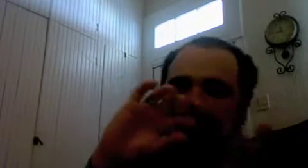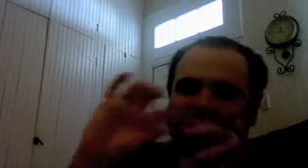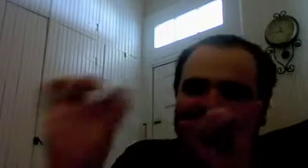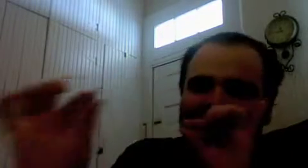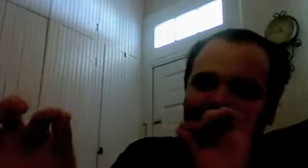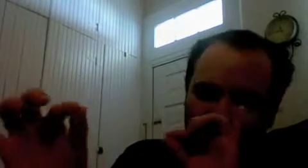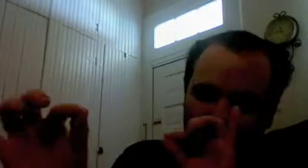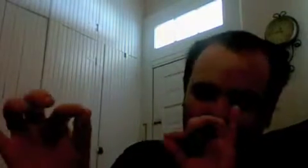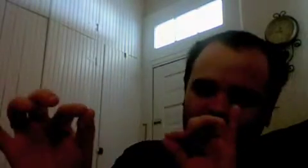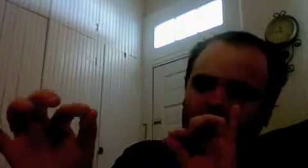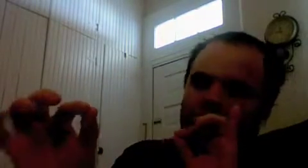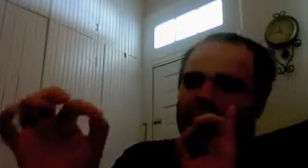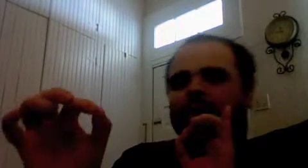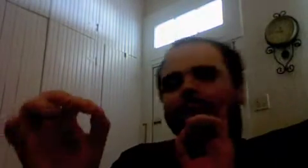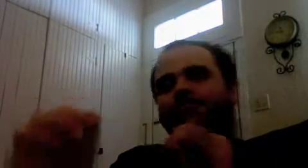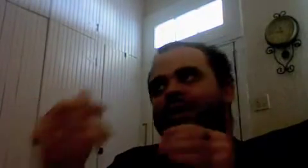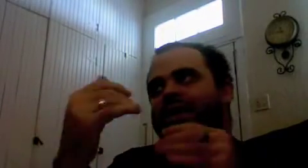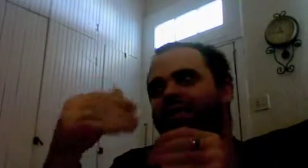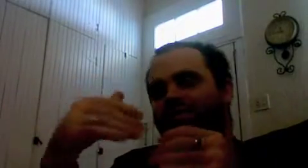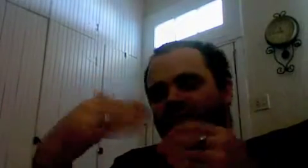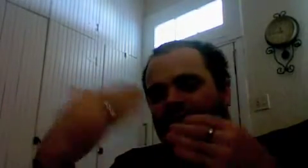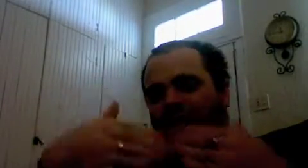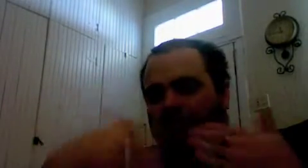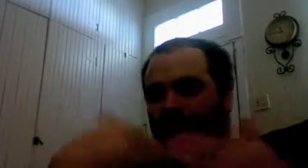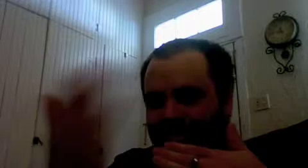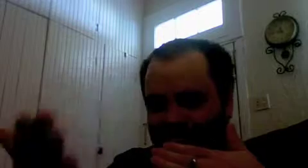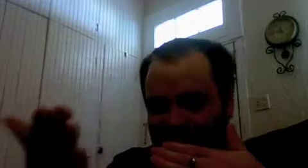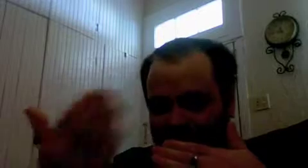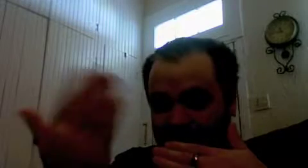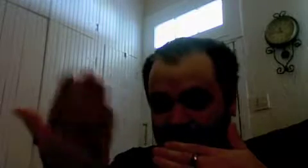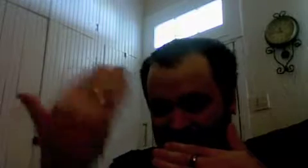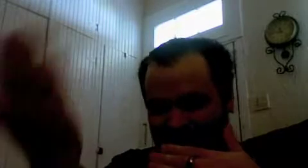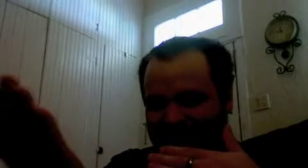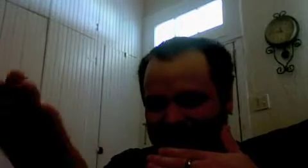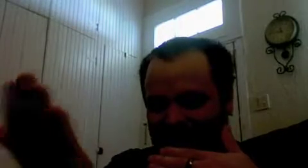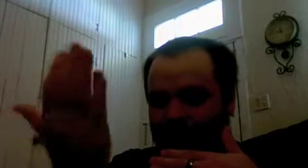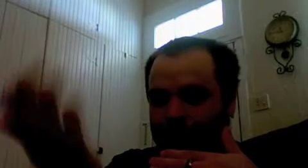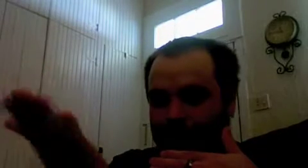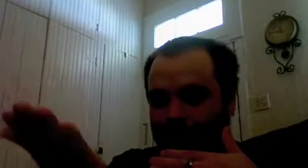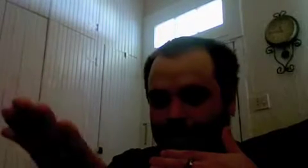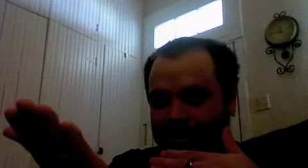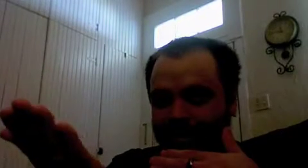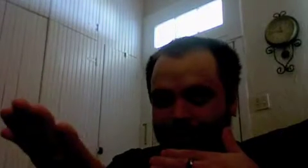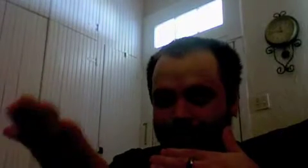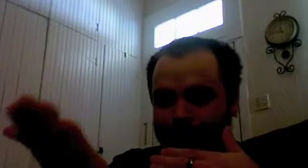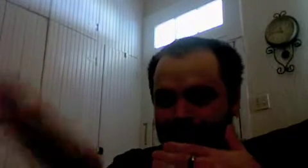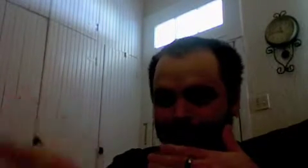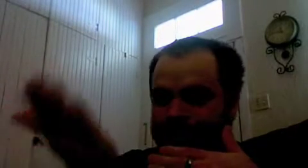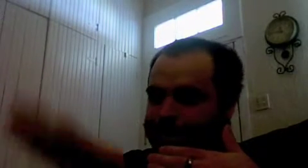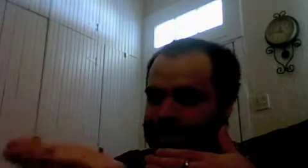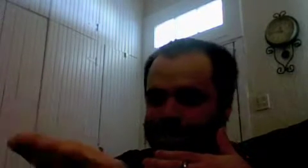mediation right is I have posited that this thing in the mirror as being me